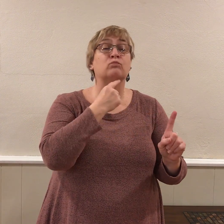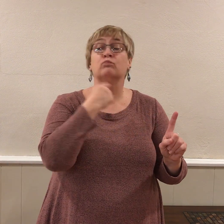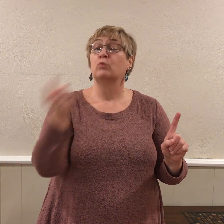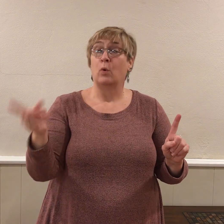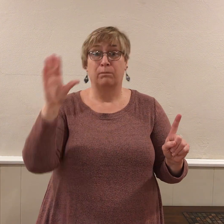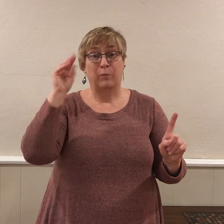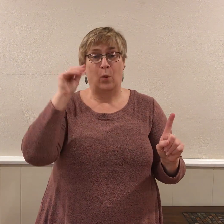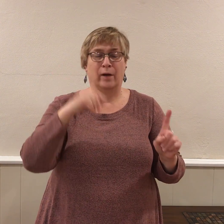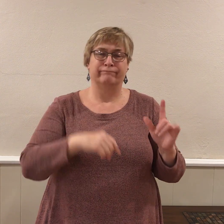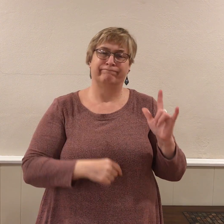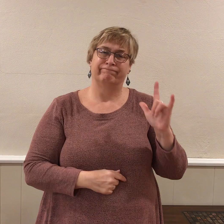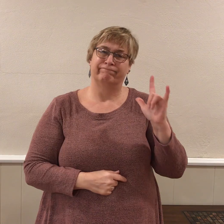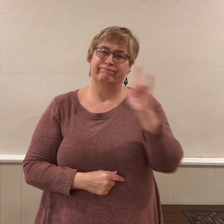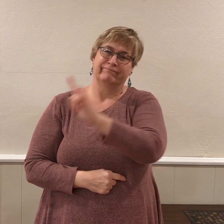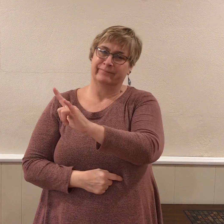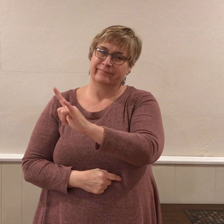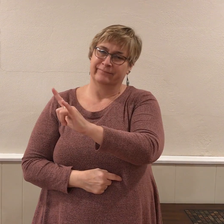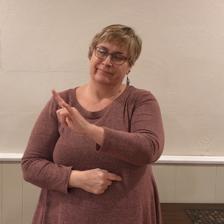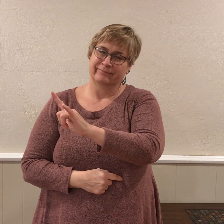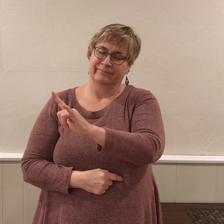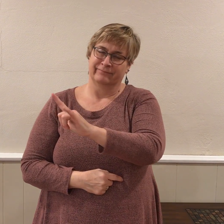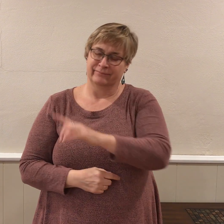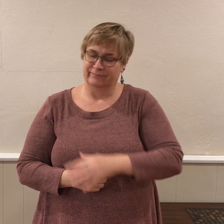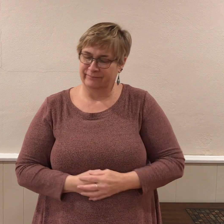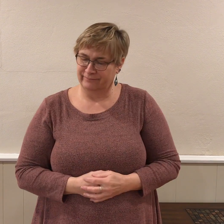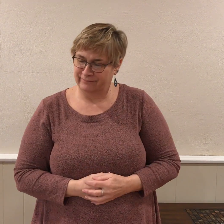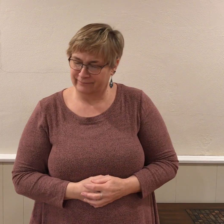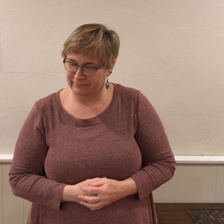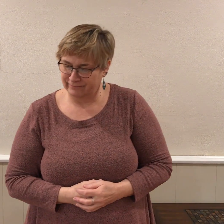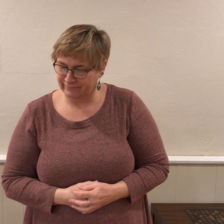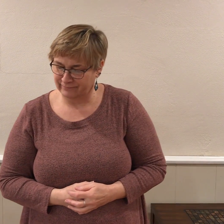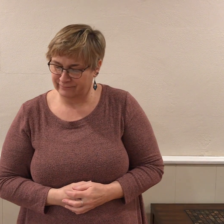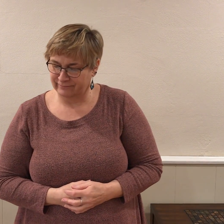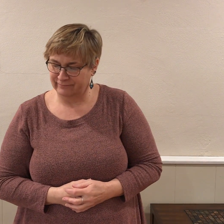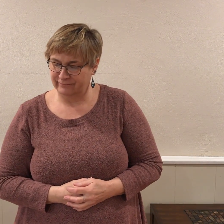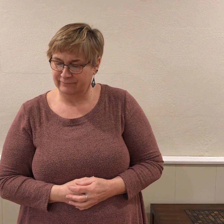That girl told the boy that she loves him.